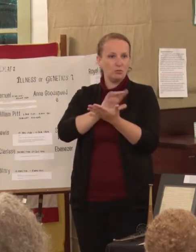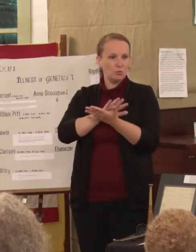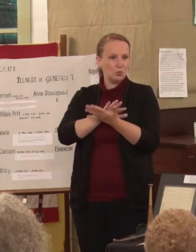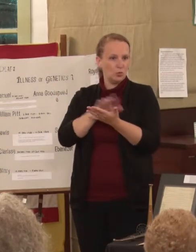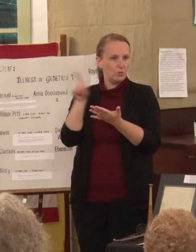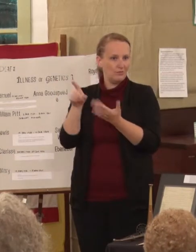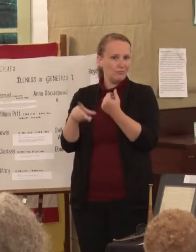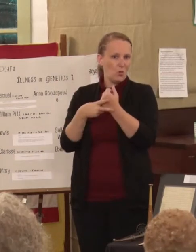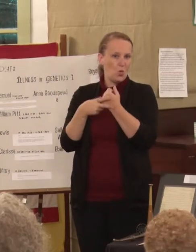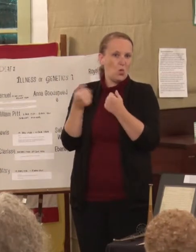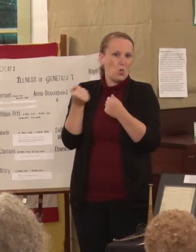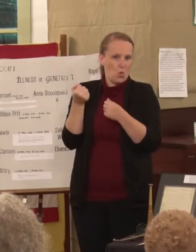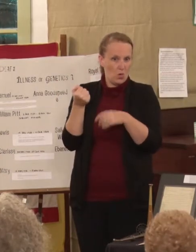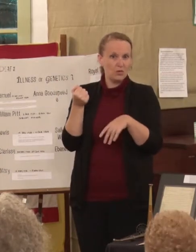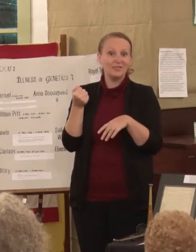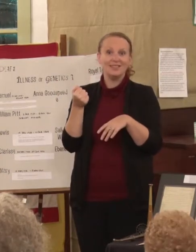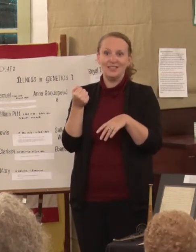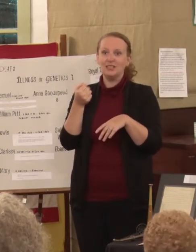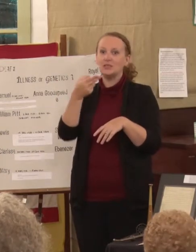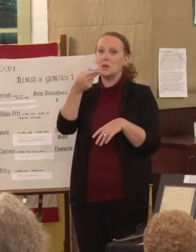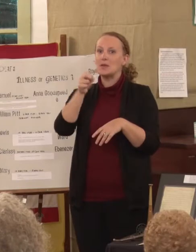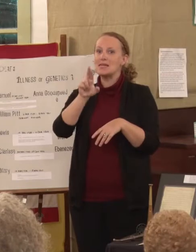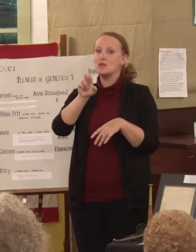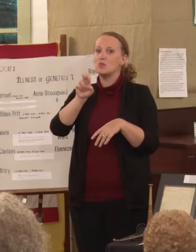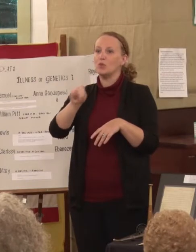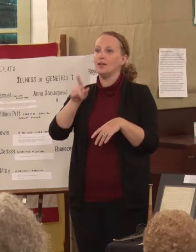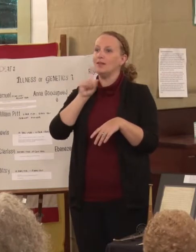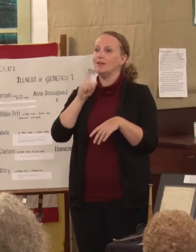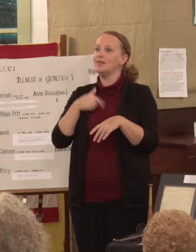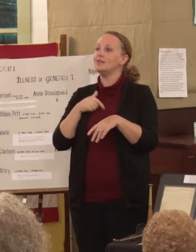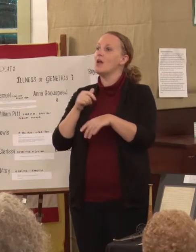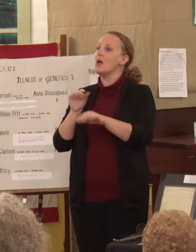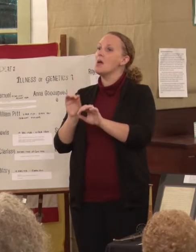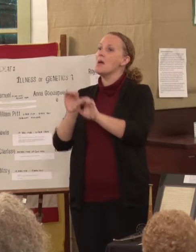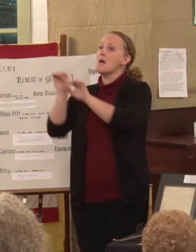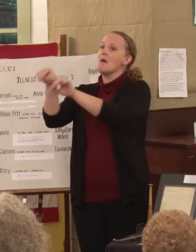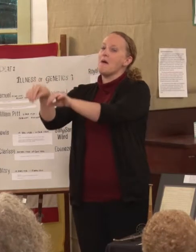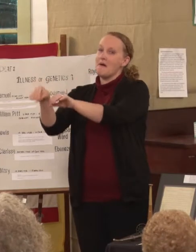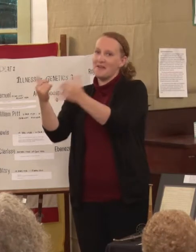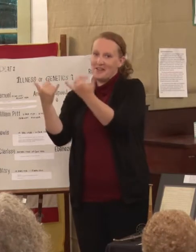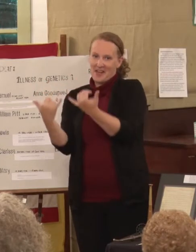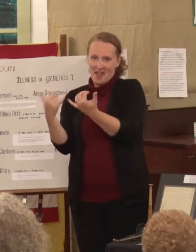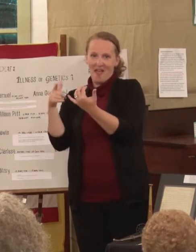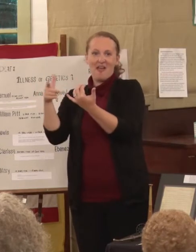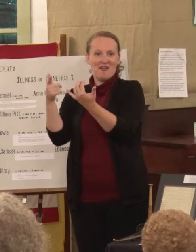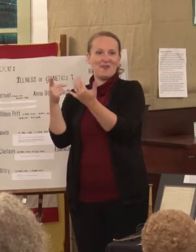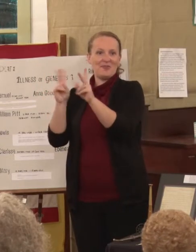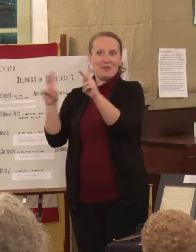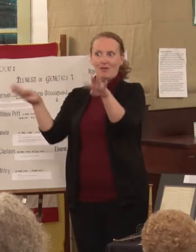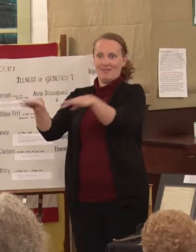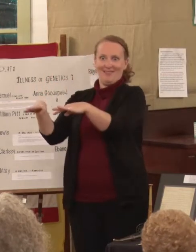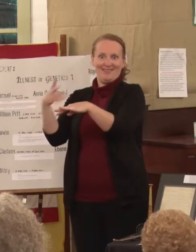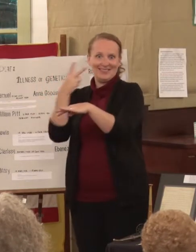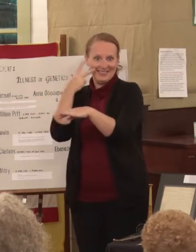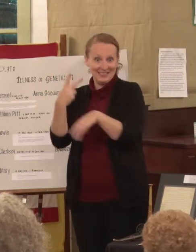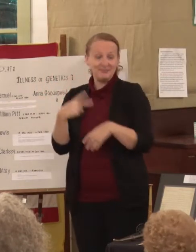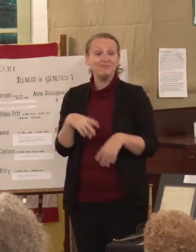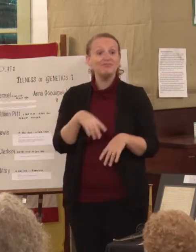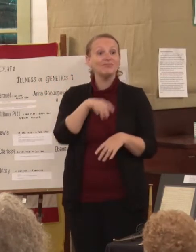Hebron has spread its wings, I think. Sylvester Gilbert had 13 children. We learned